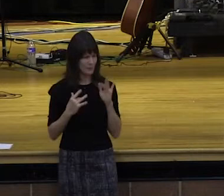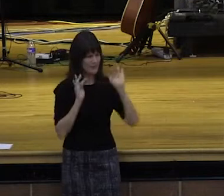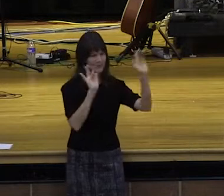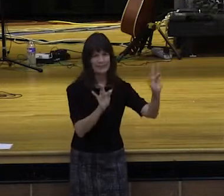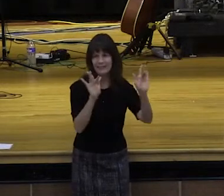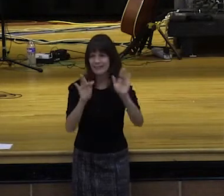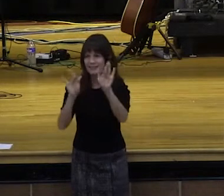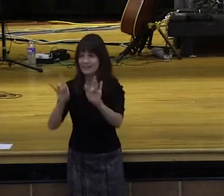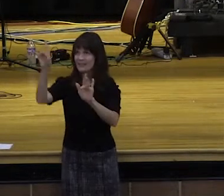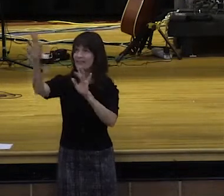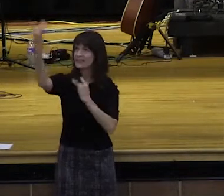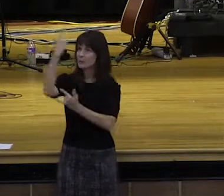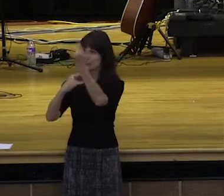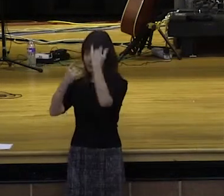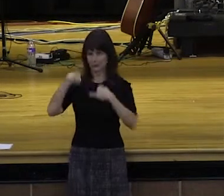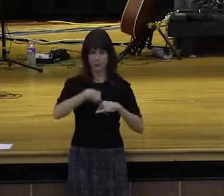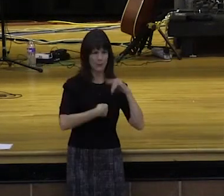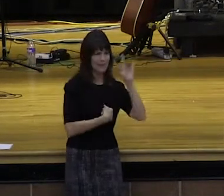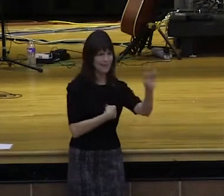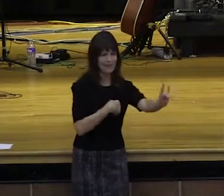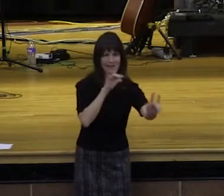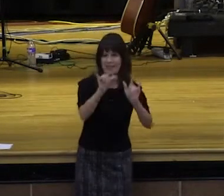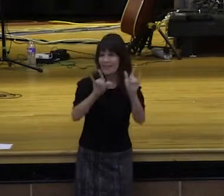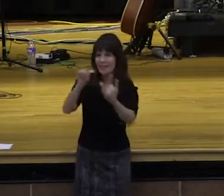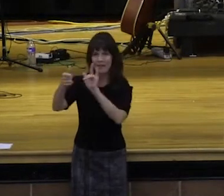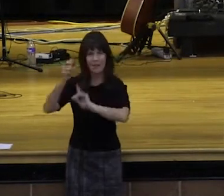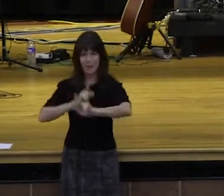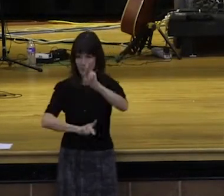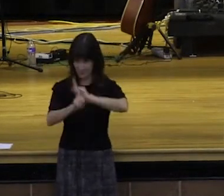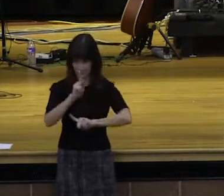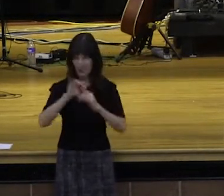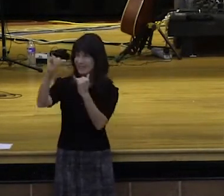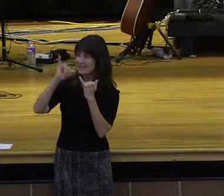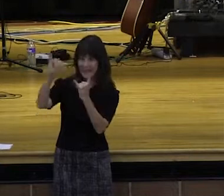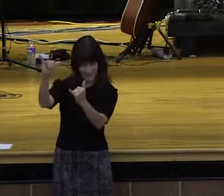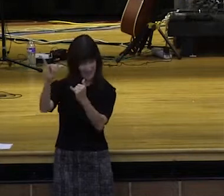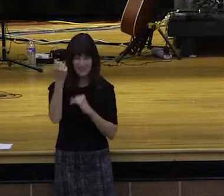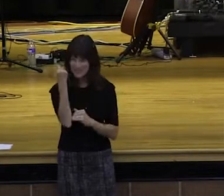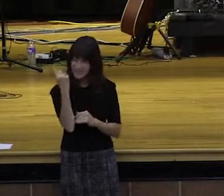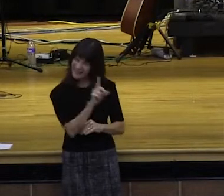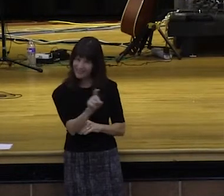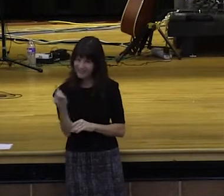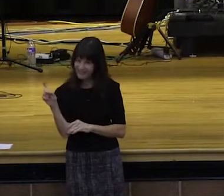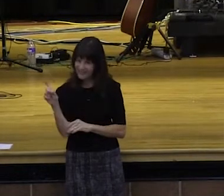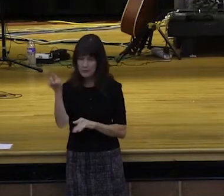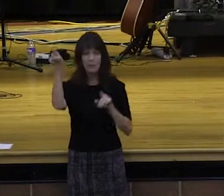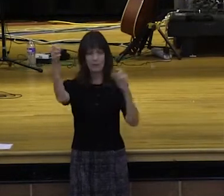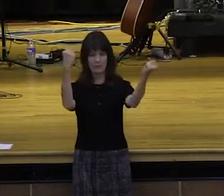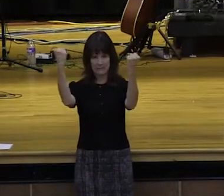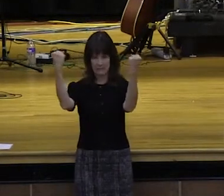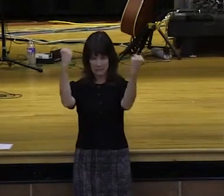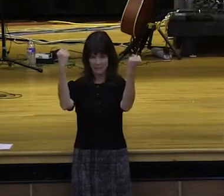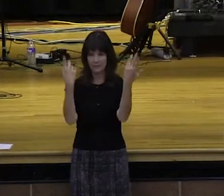So we would be giving His grace. Am I making any sense? Hallelujah. Just to pull this to one